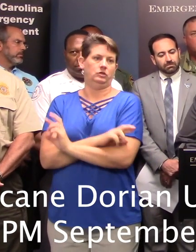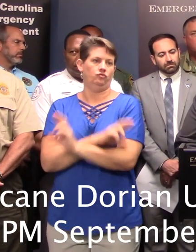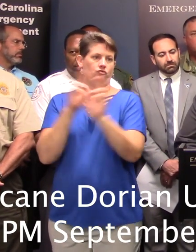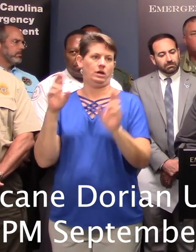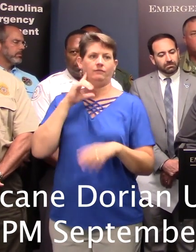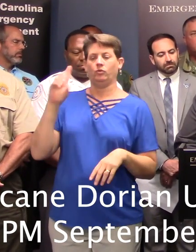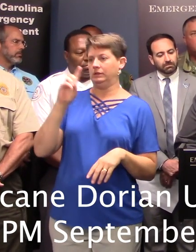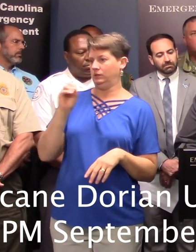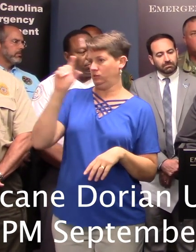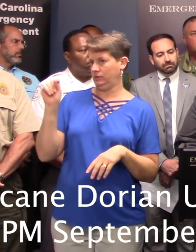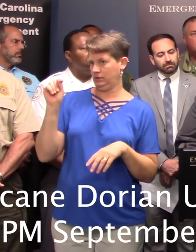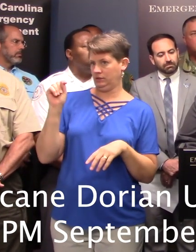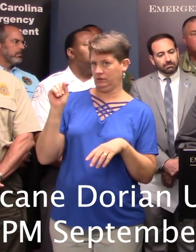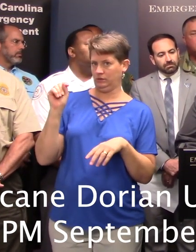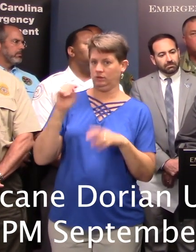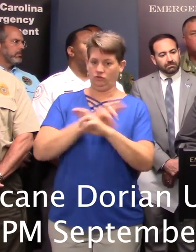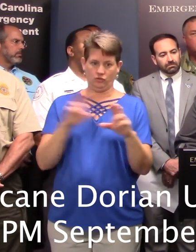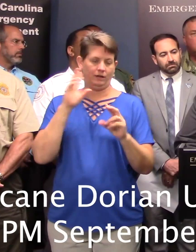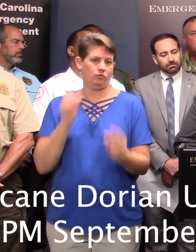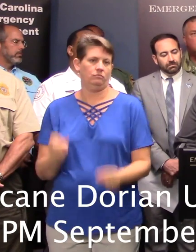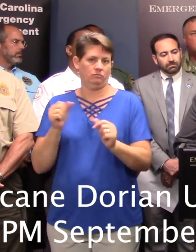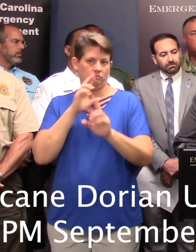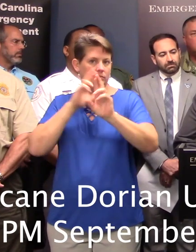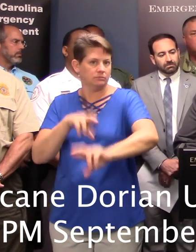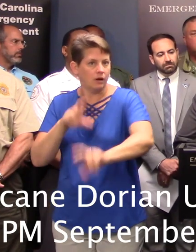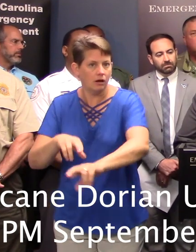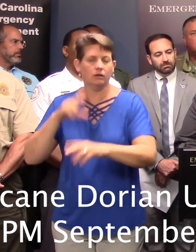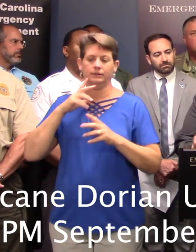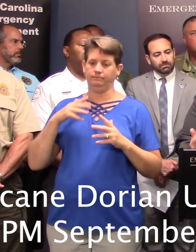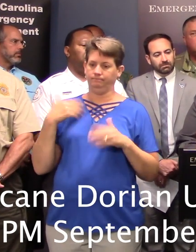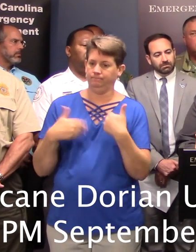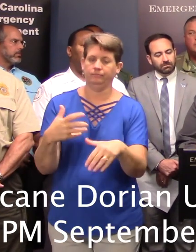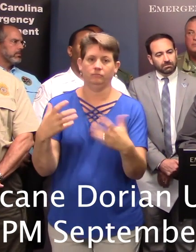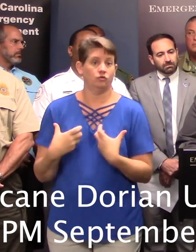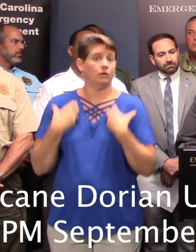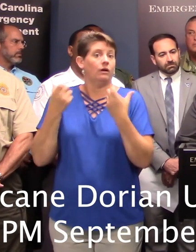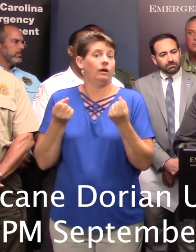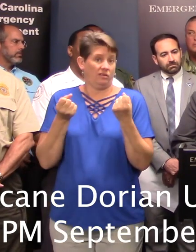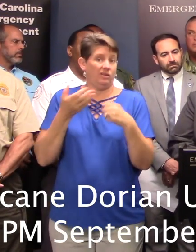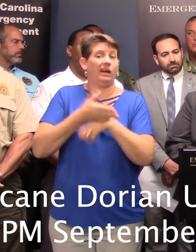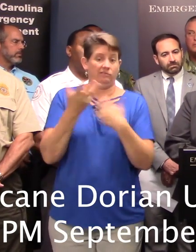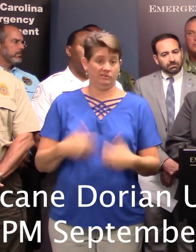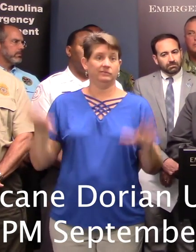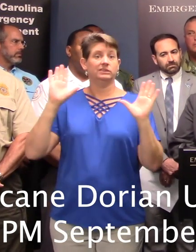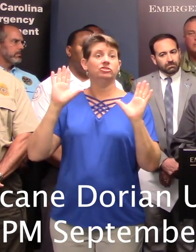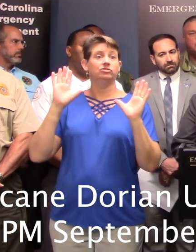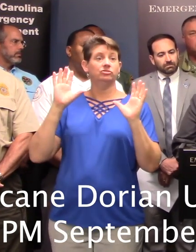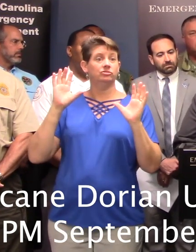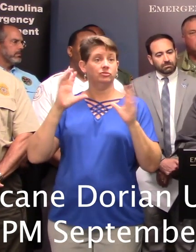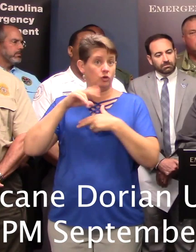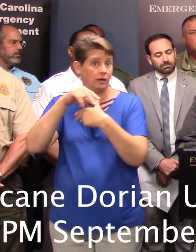crews and other crews in order to provide a rapid response and accelerated recovery after the storm passes through.